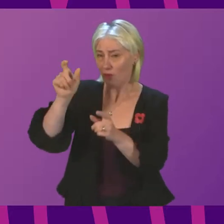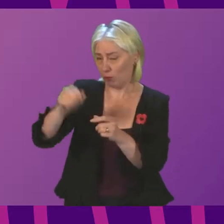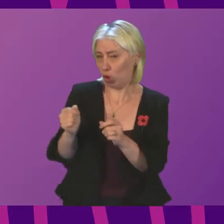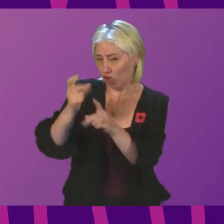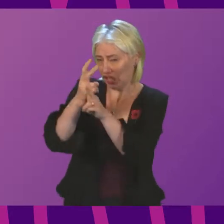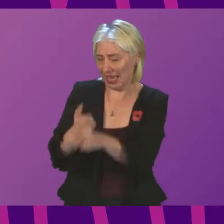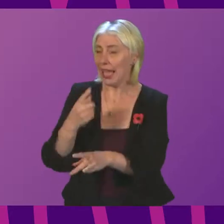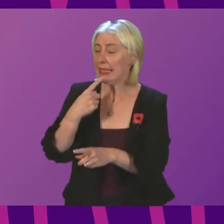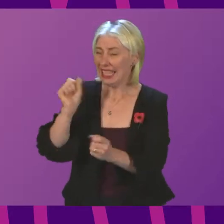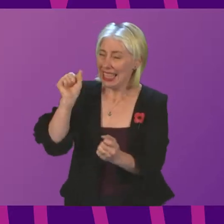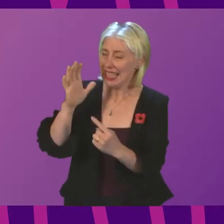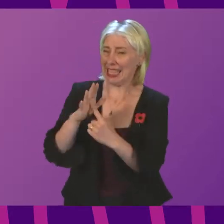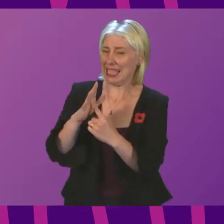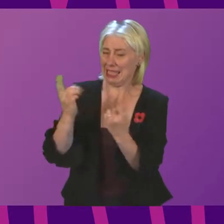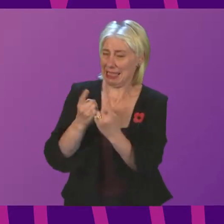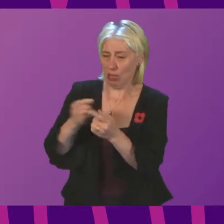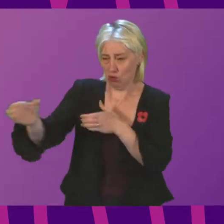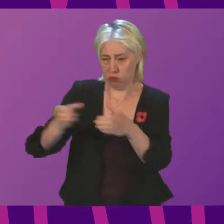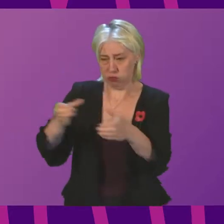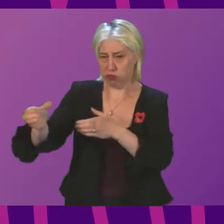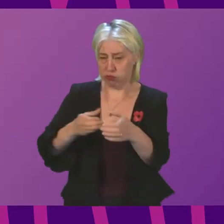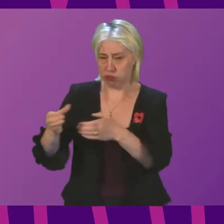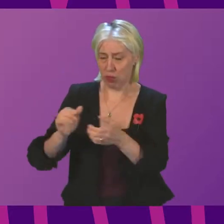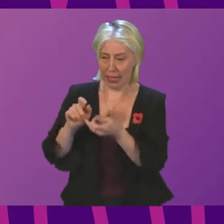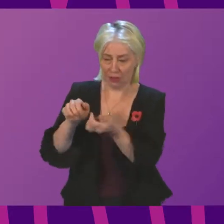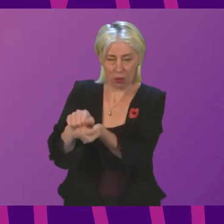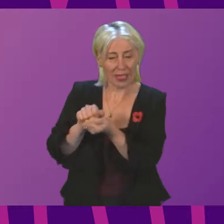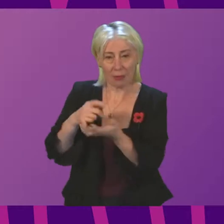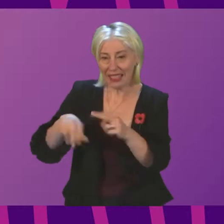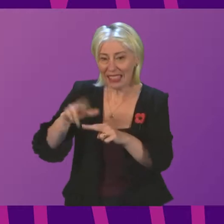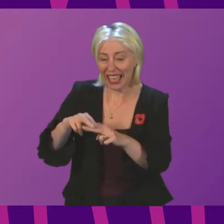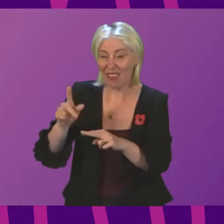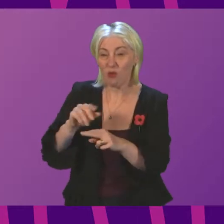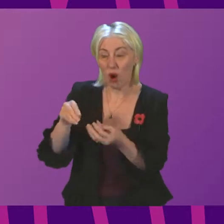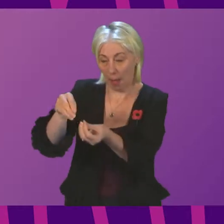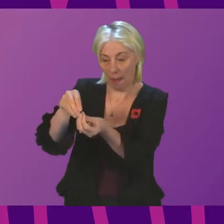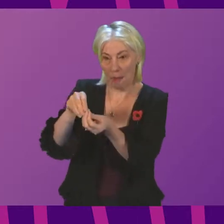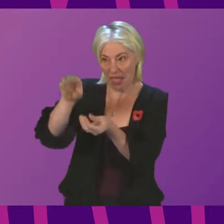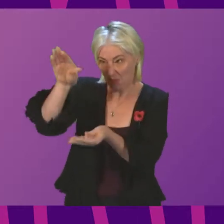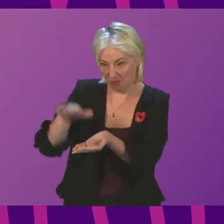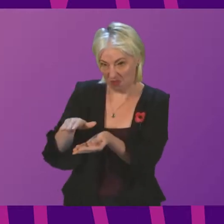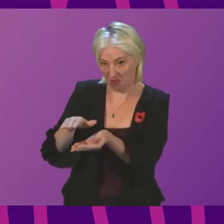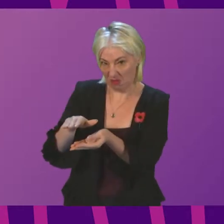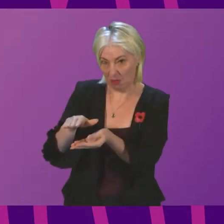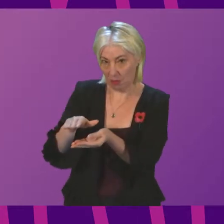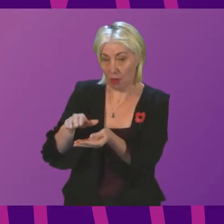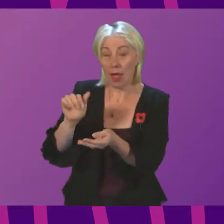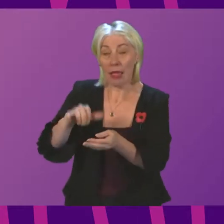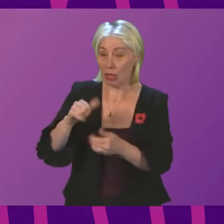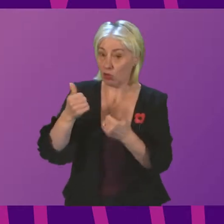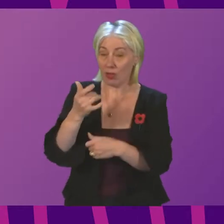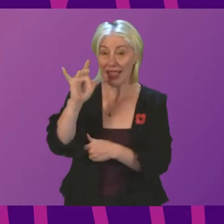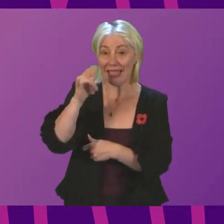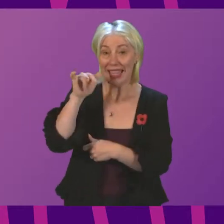factor in recruitment and retention issues is low pay. Whilst welcoming the £10 per